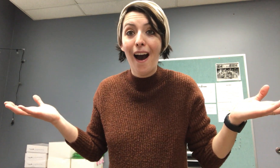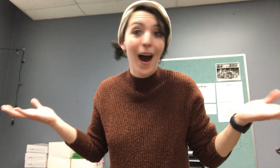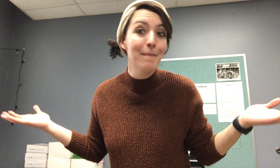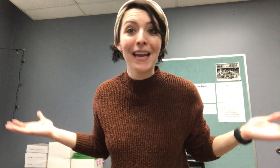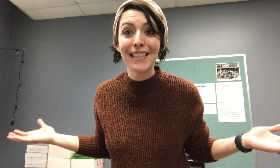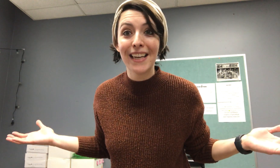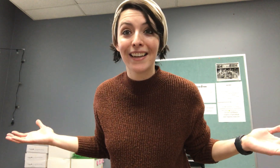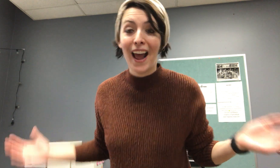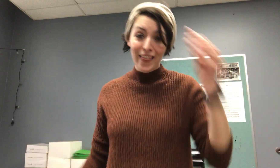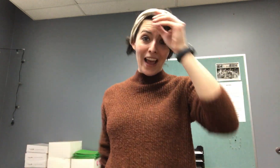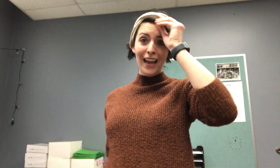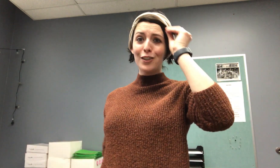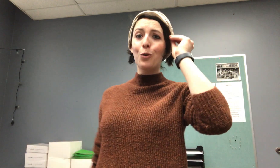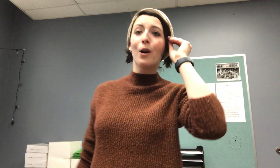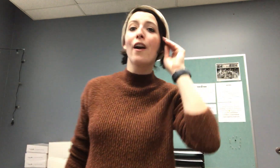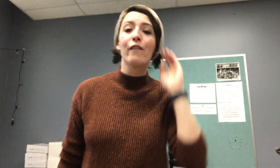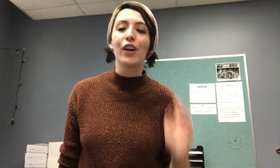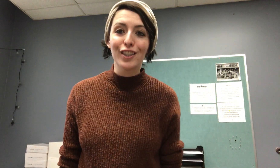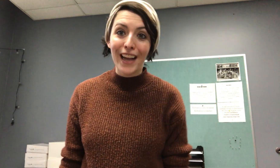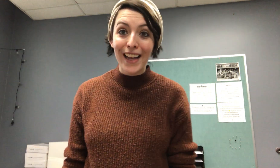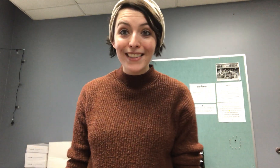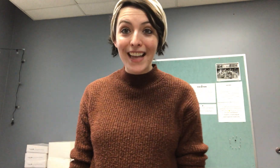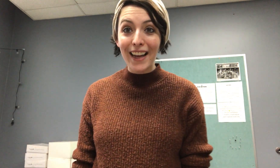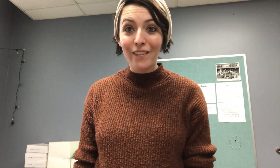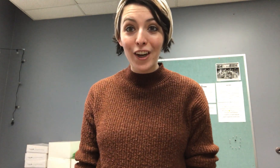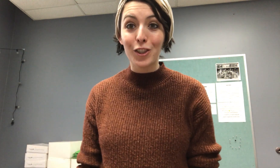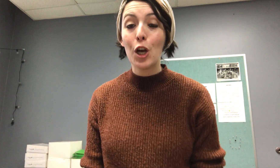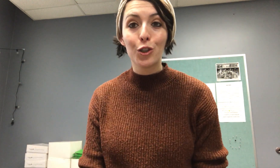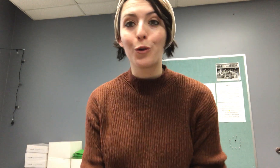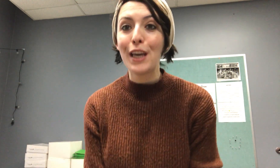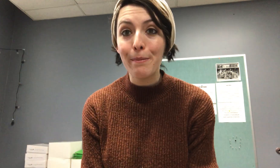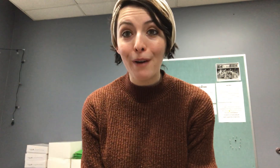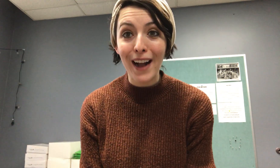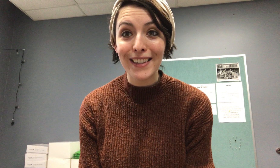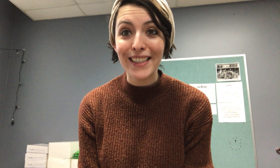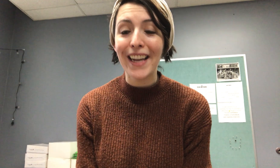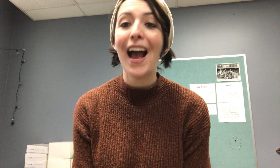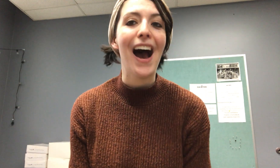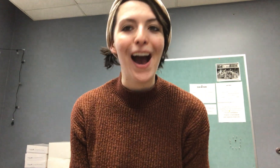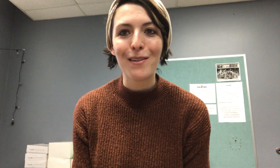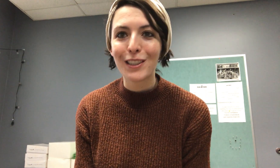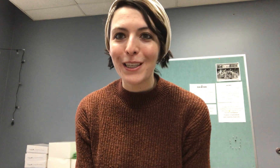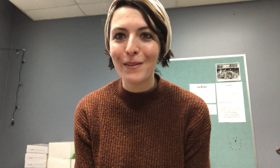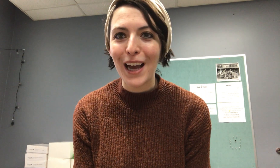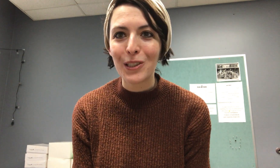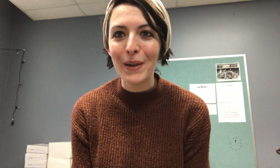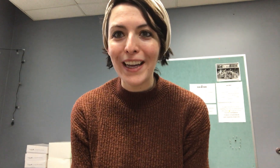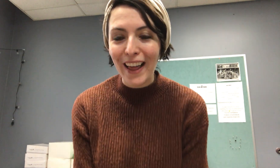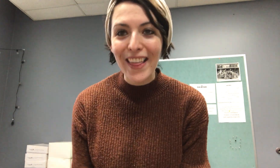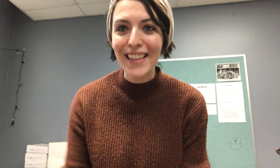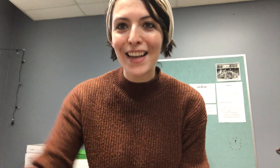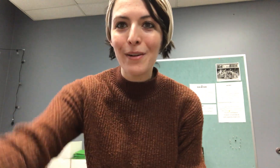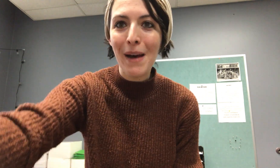Amazing! That is your first and second verse so keep practicing. I will see you next week. Thanks everybody!